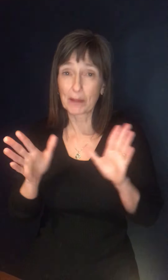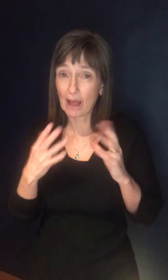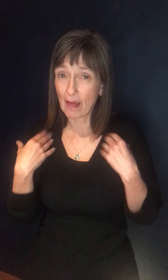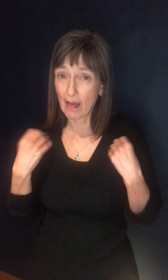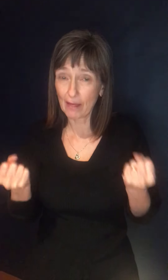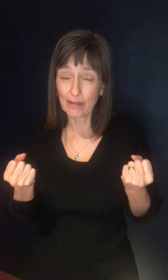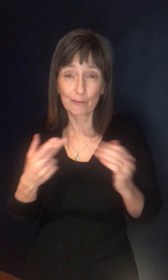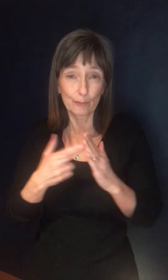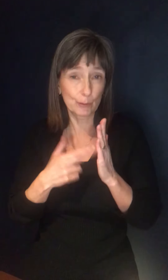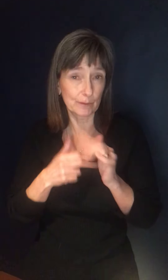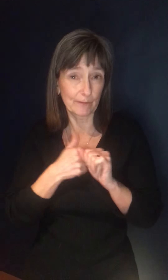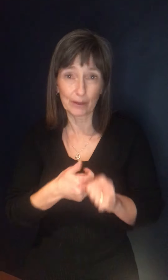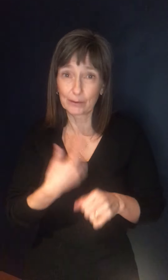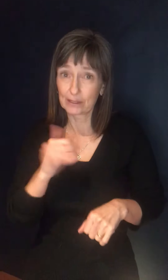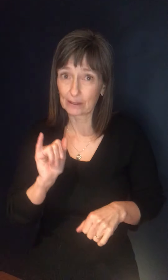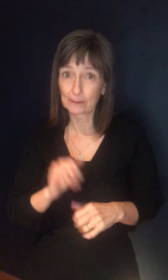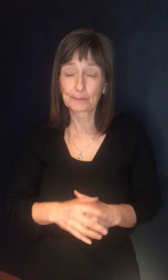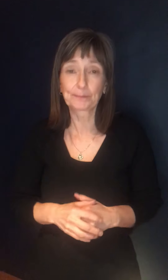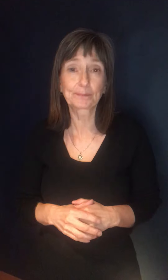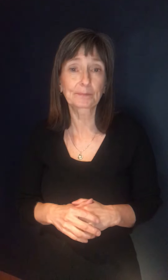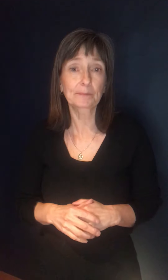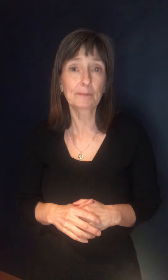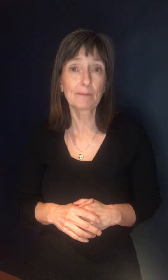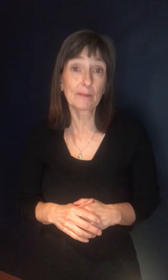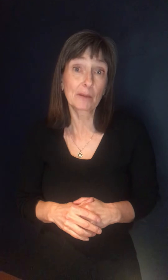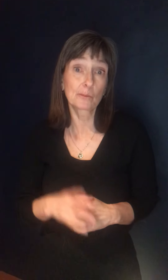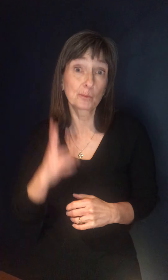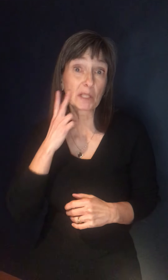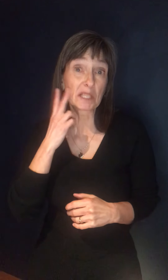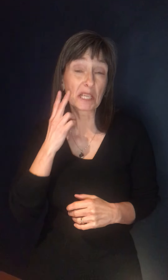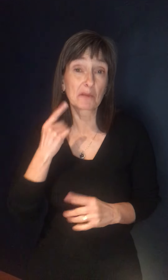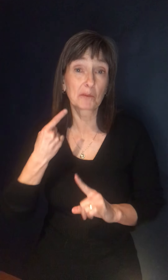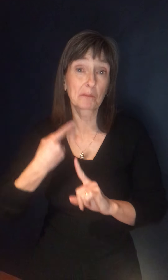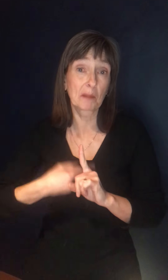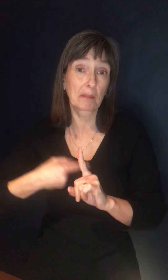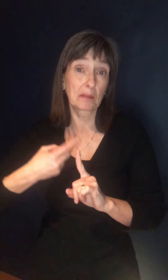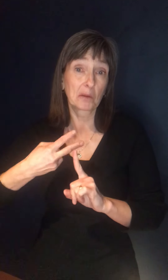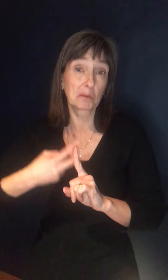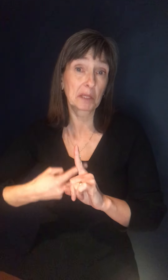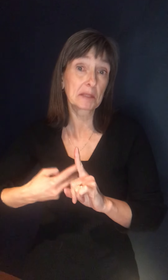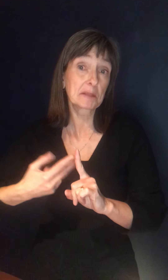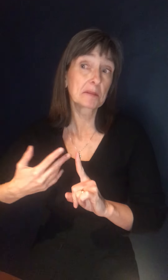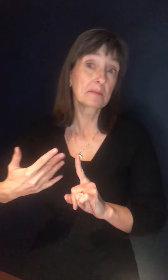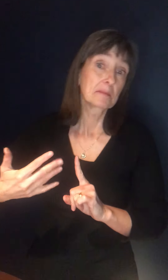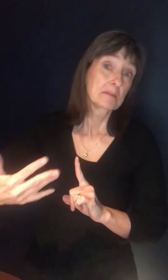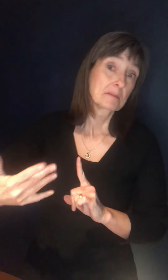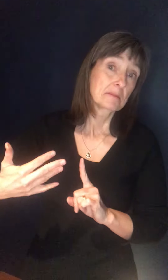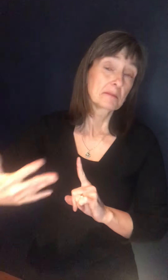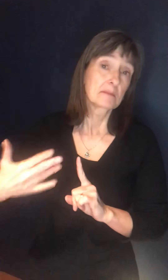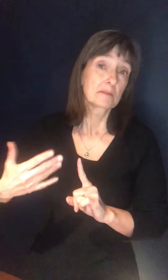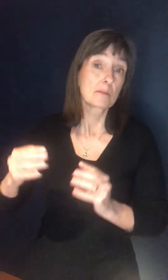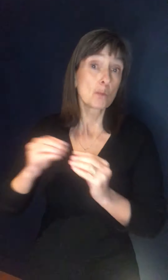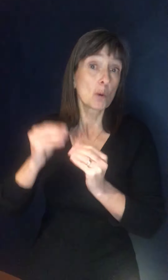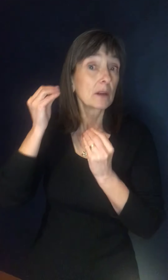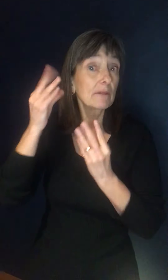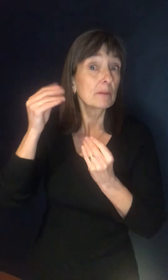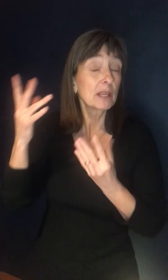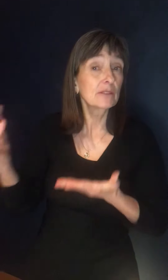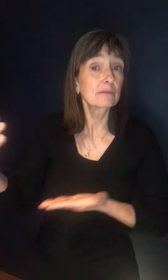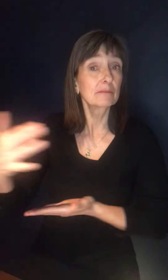Um, but you know, we'll, we'll see what the next couple of months holds for us and, uh, what kind of information we get out of that. Uh, but we